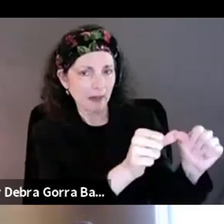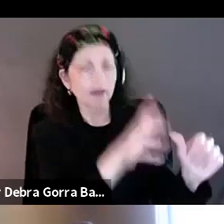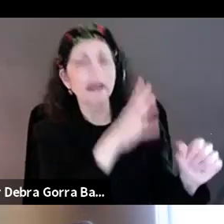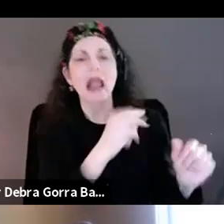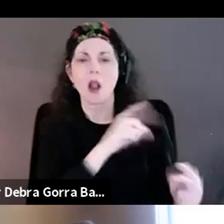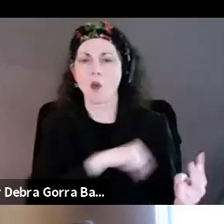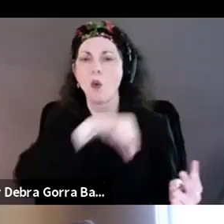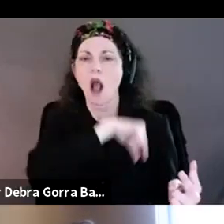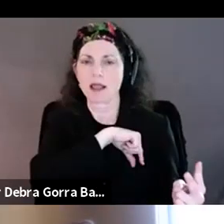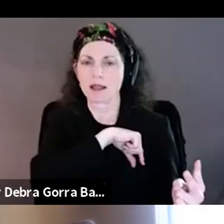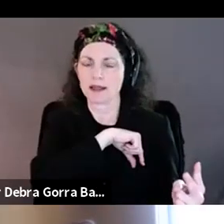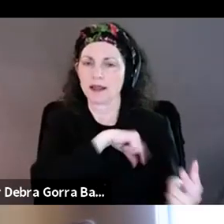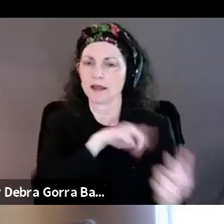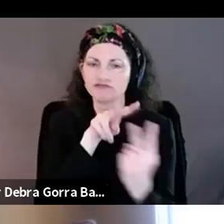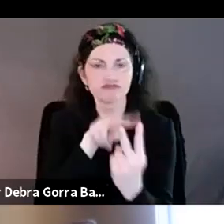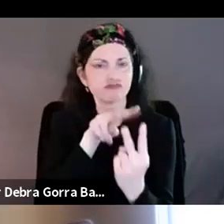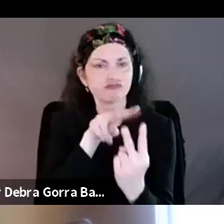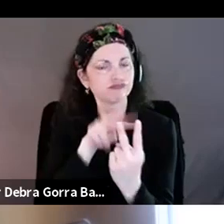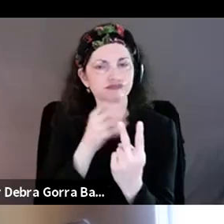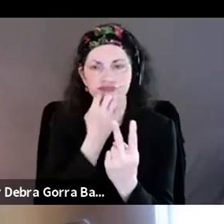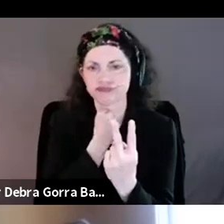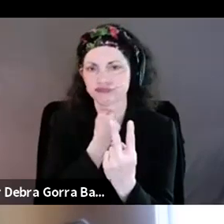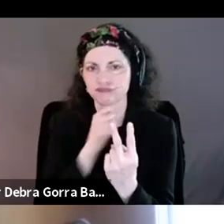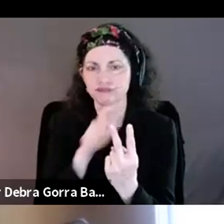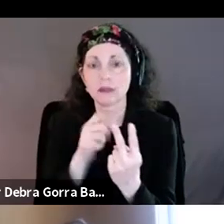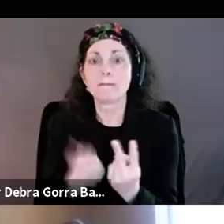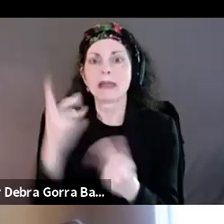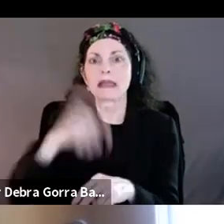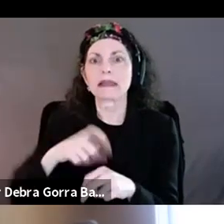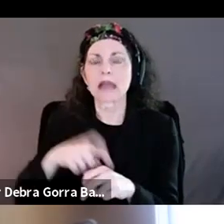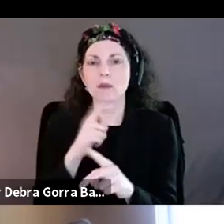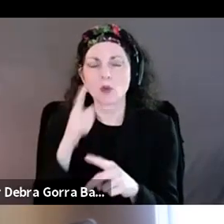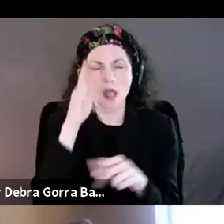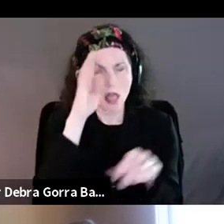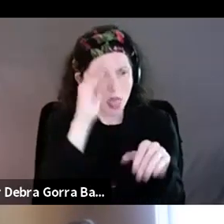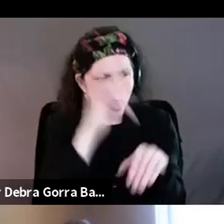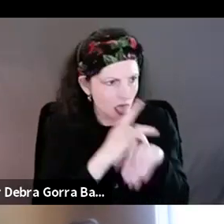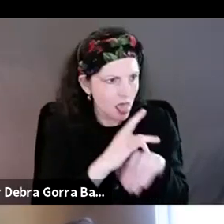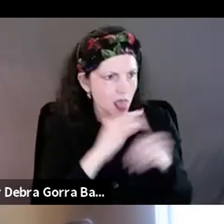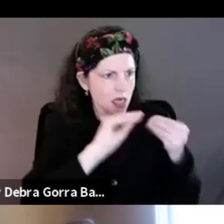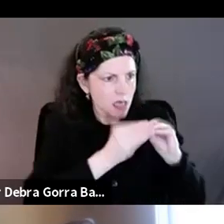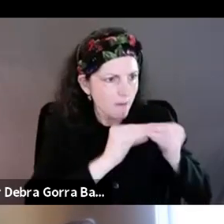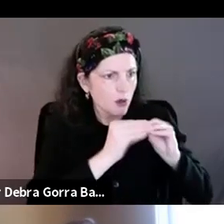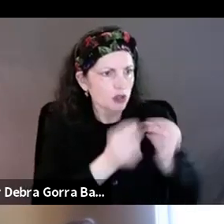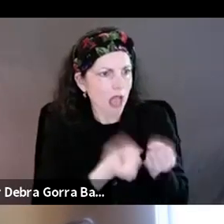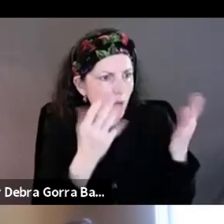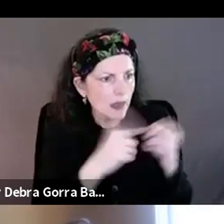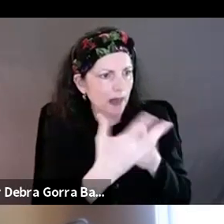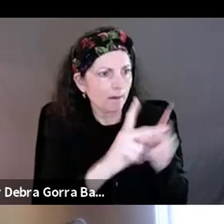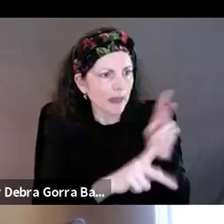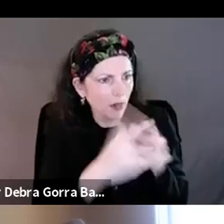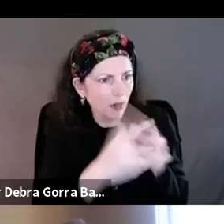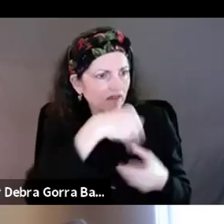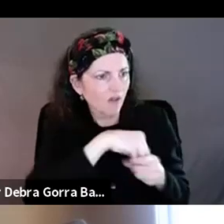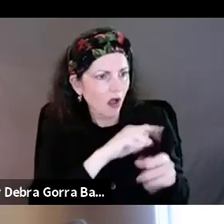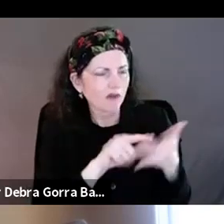often we get too fixated on, you know, numbers of clicks and numbers of people engaged, et cetera, you